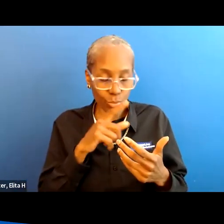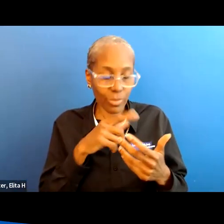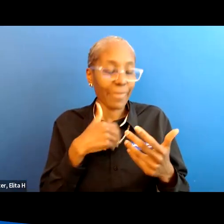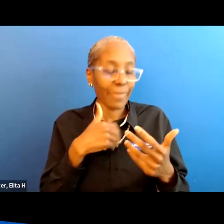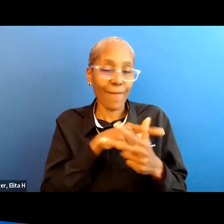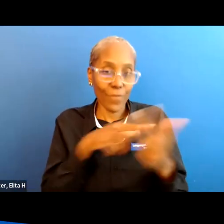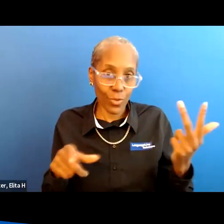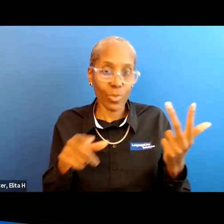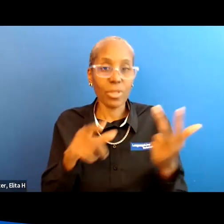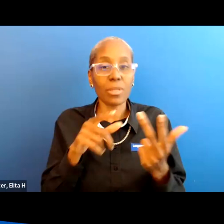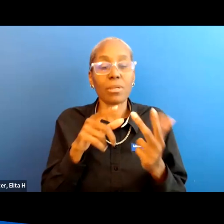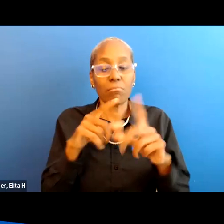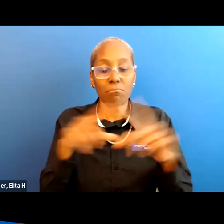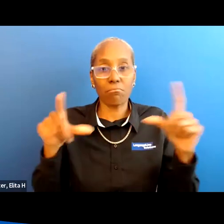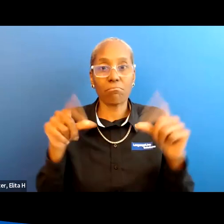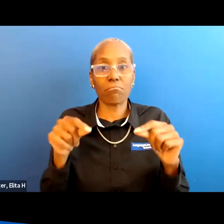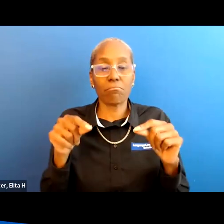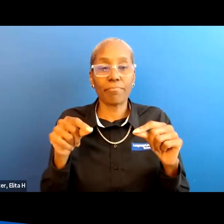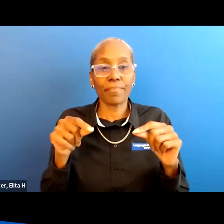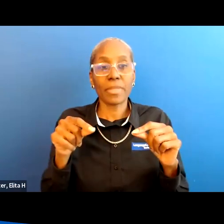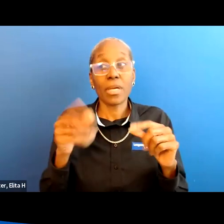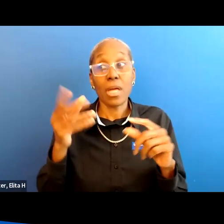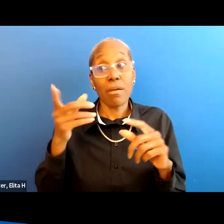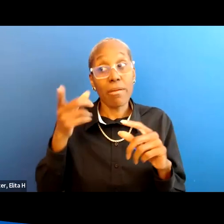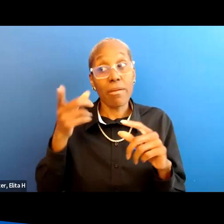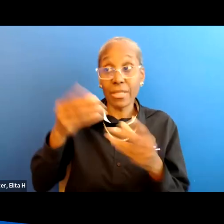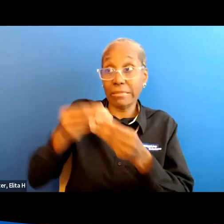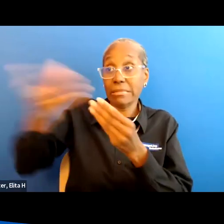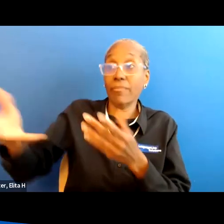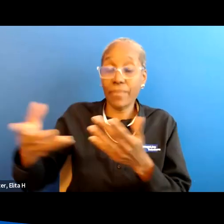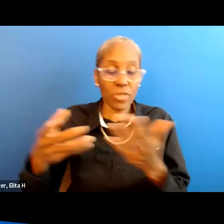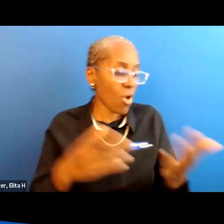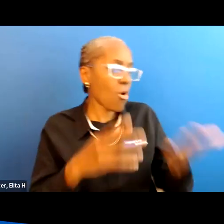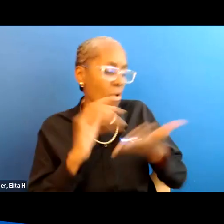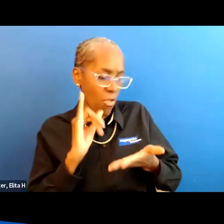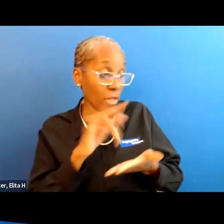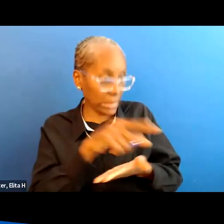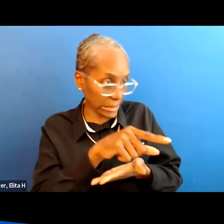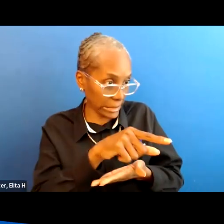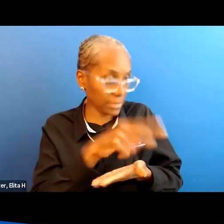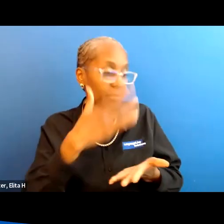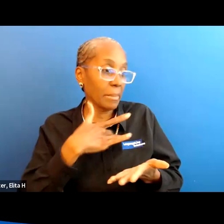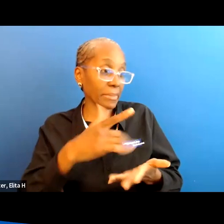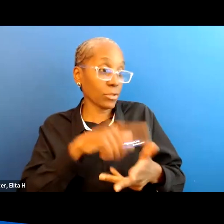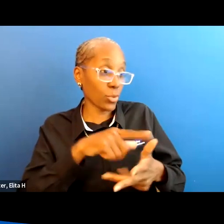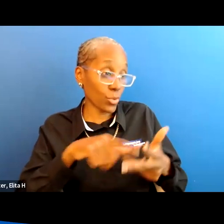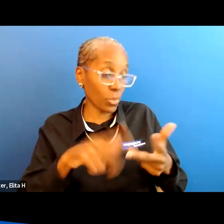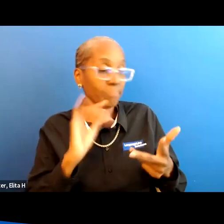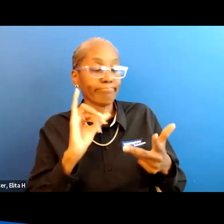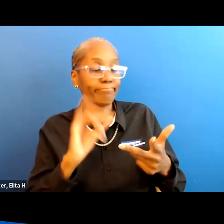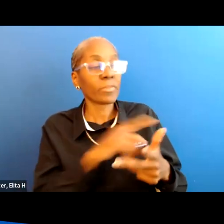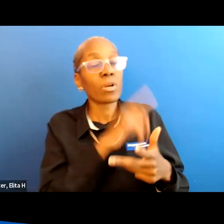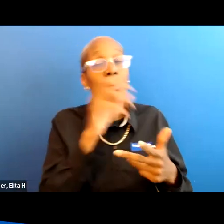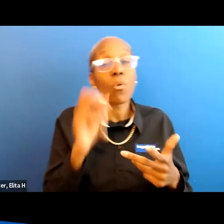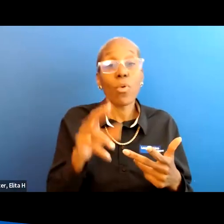um these wallet cards so that they can see that your child may be susceptible to this or um